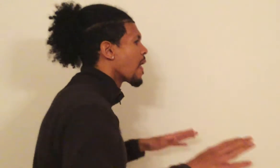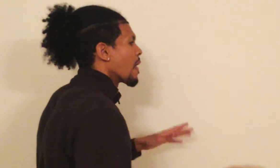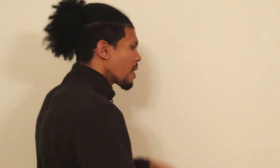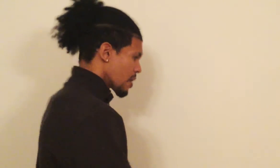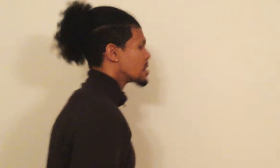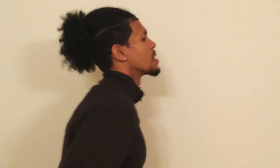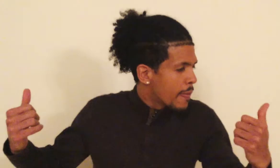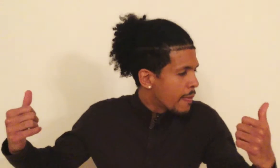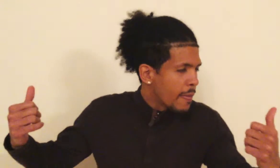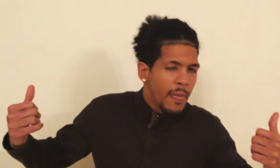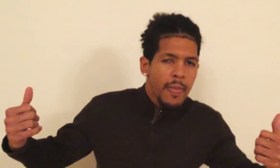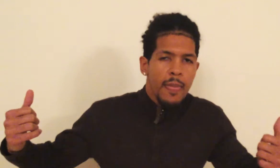Facts